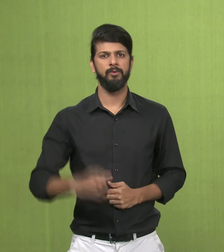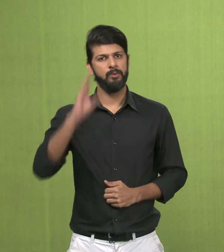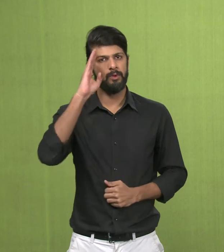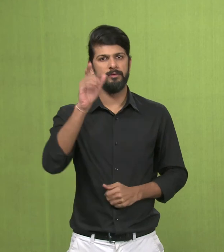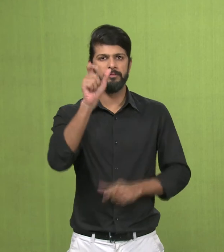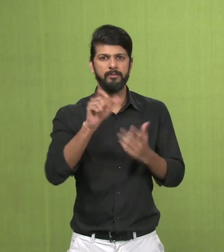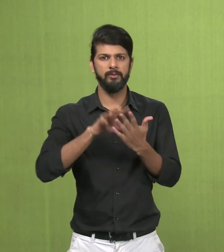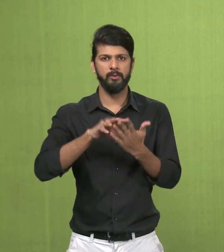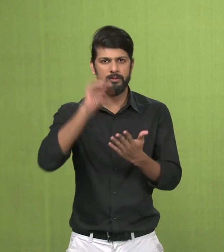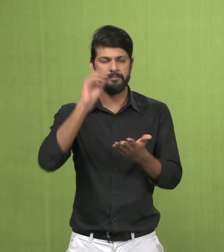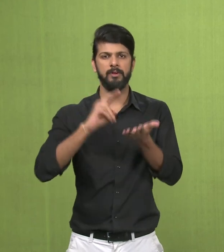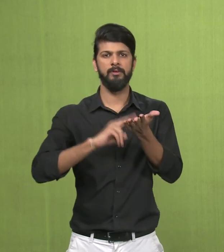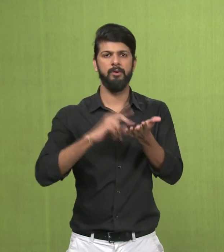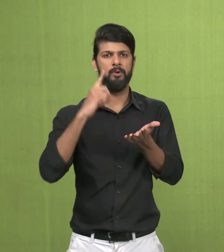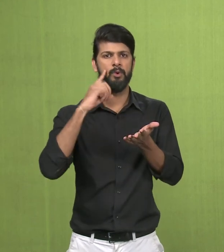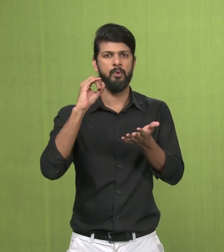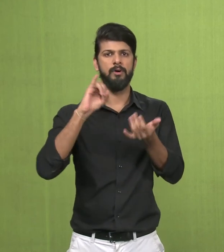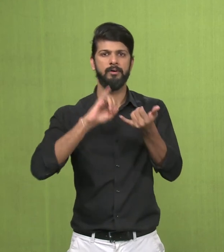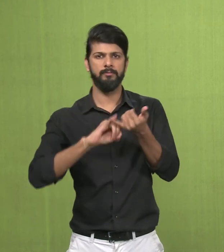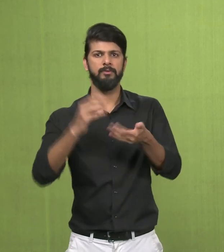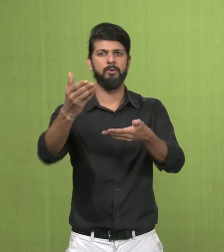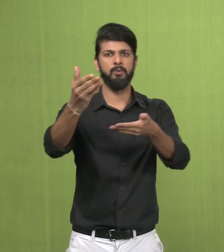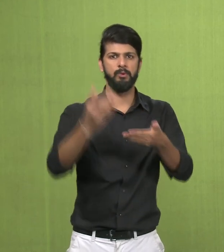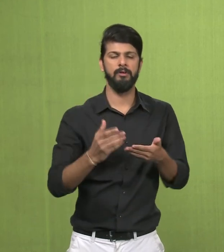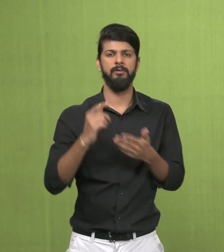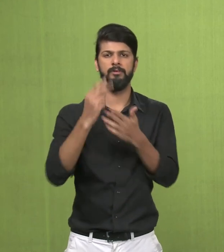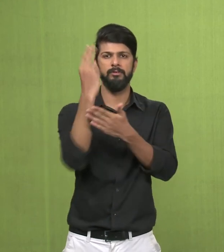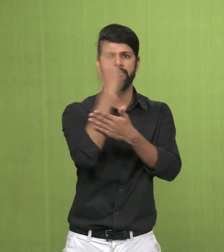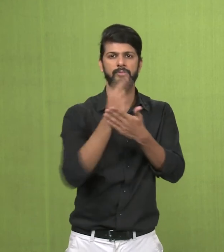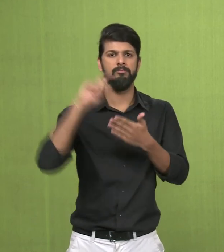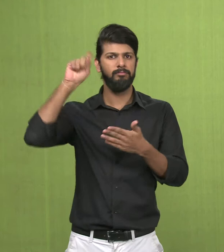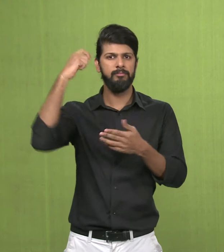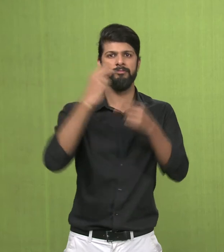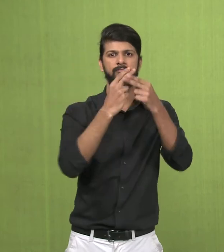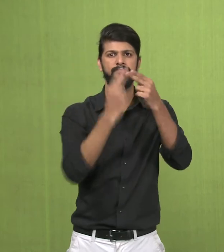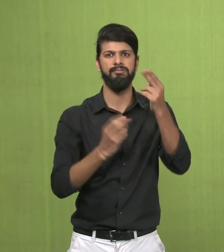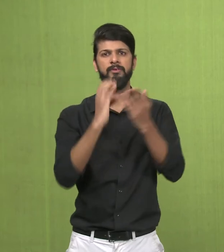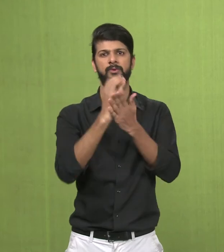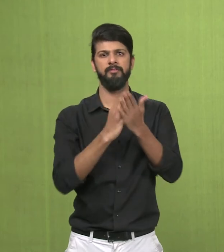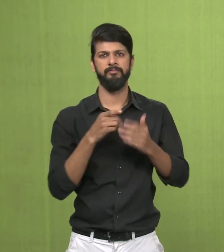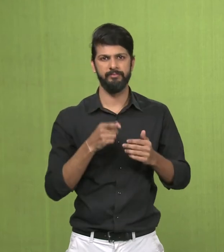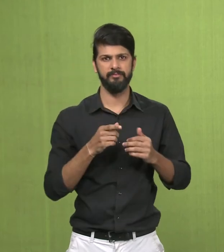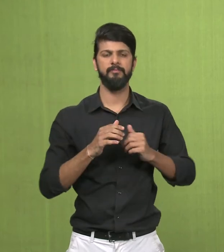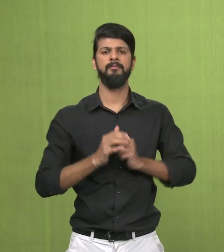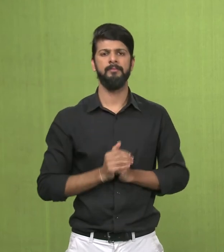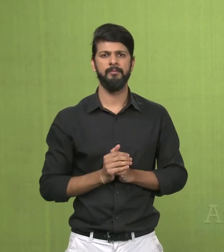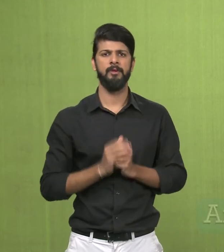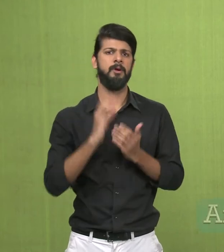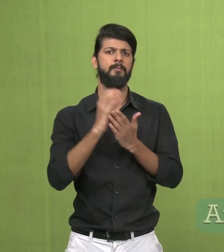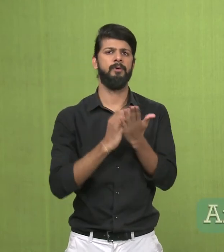Hello learners, NIOS welcomes you to painting subject video series. This is lesson